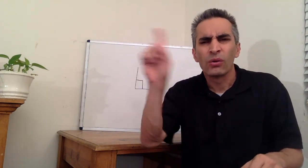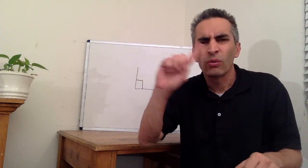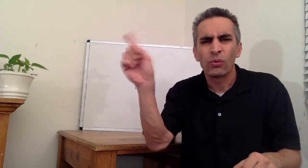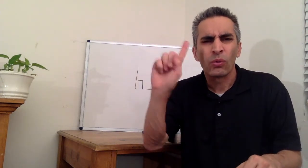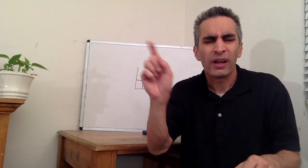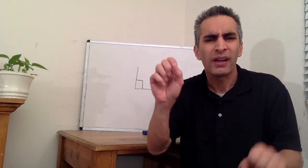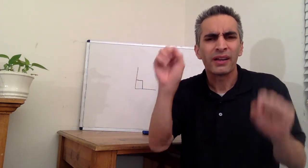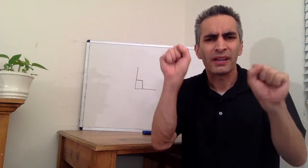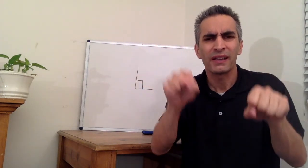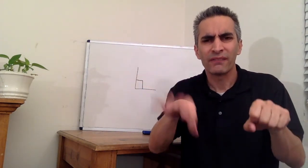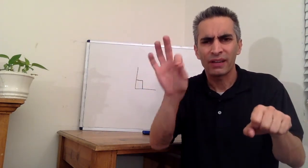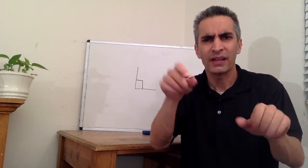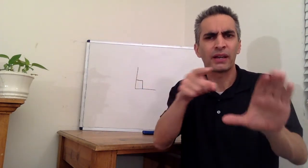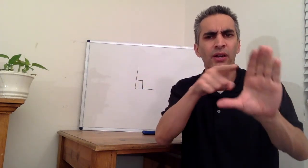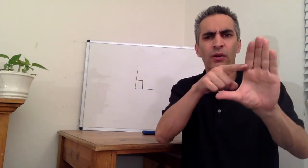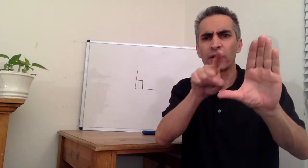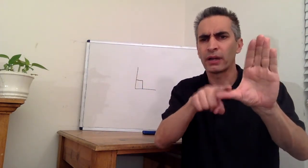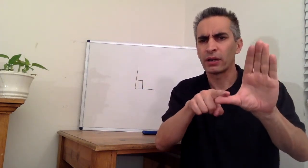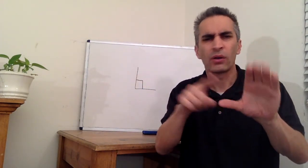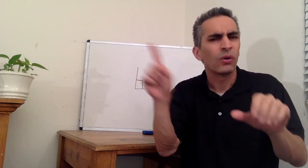Where can you find right angles?